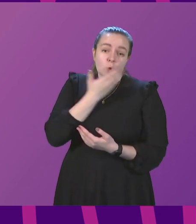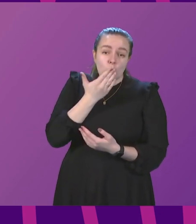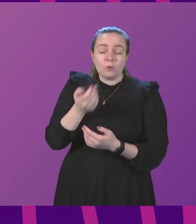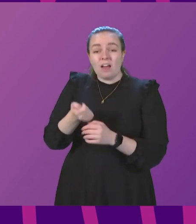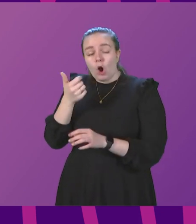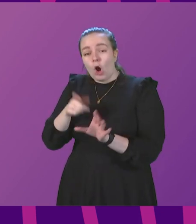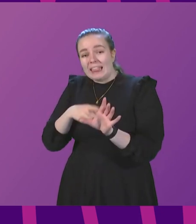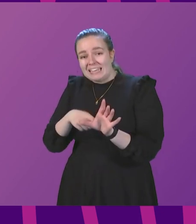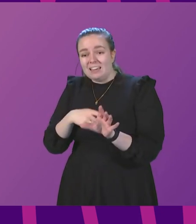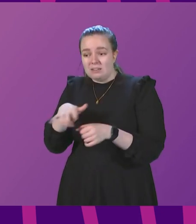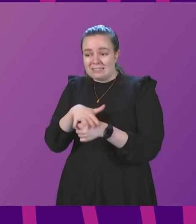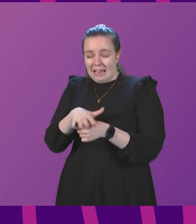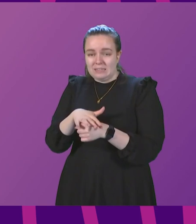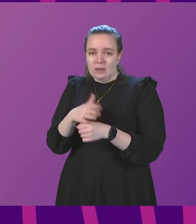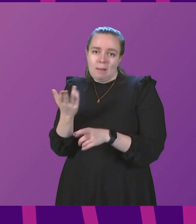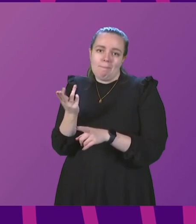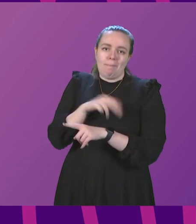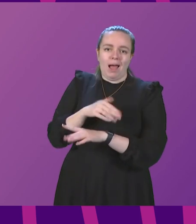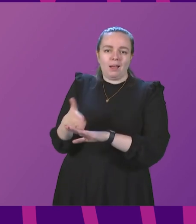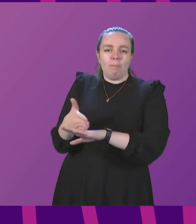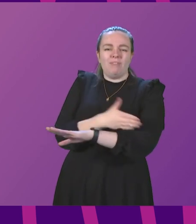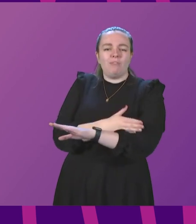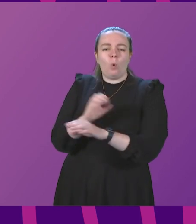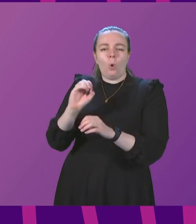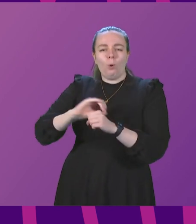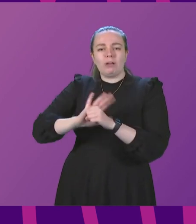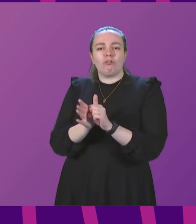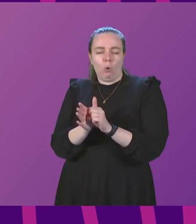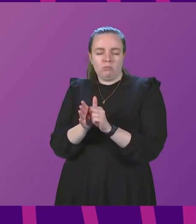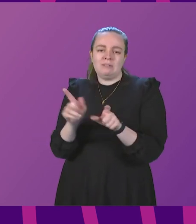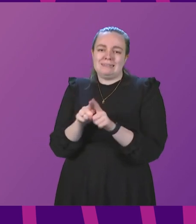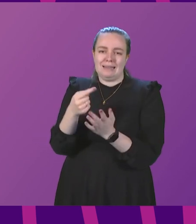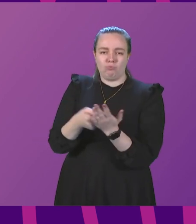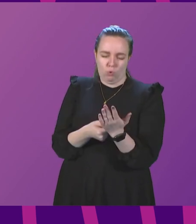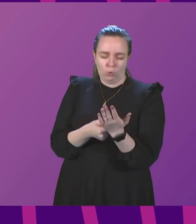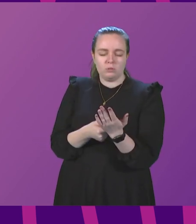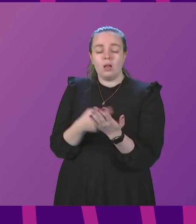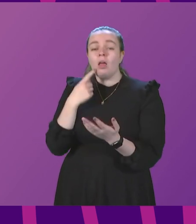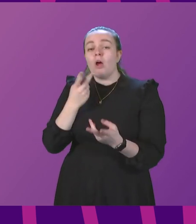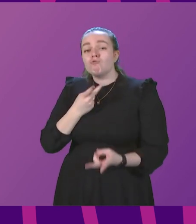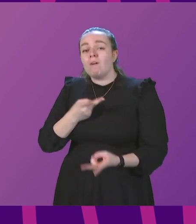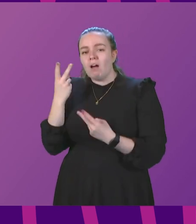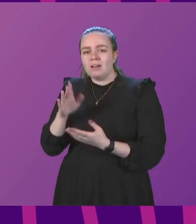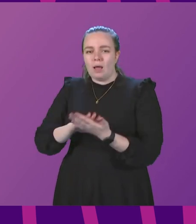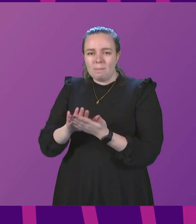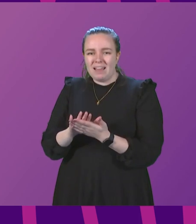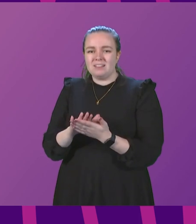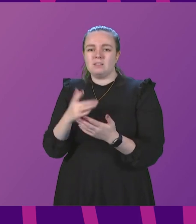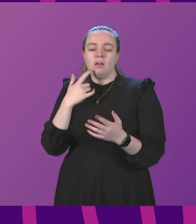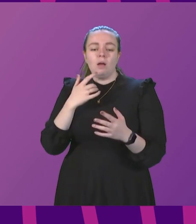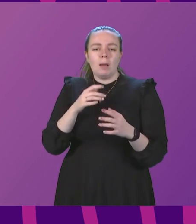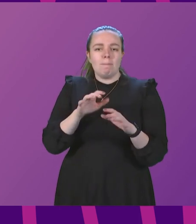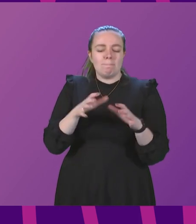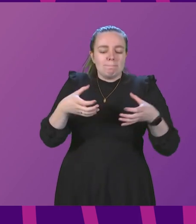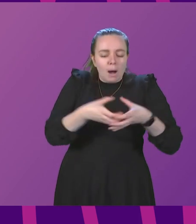to the situation before the emergence of Omicron. The revised guidance eases requirements for bubbles or